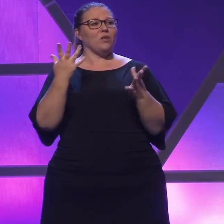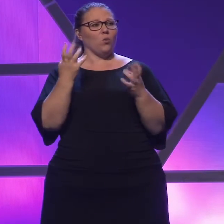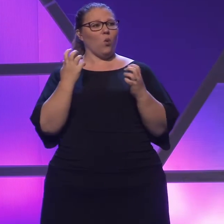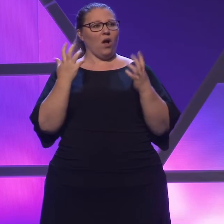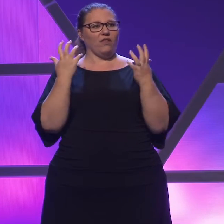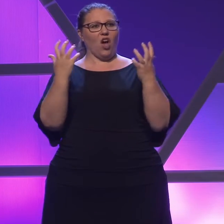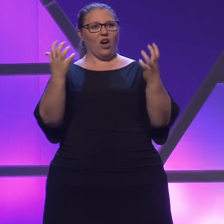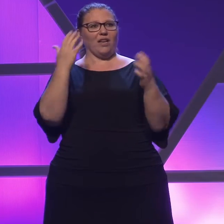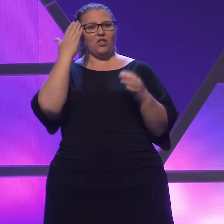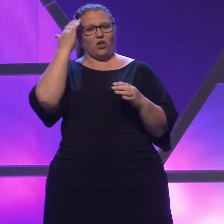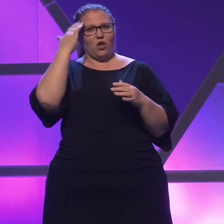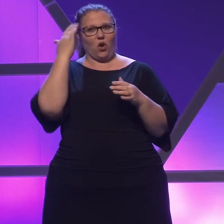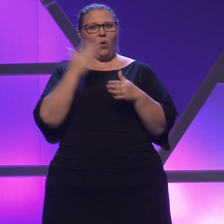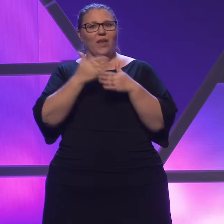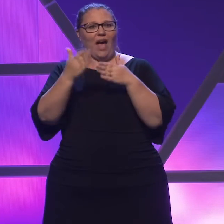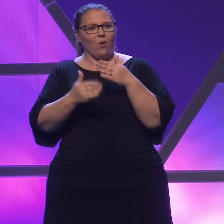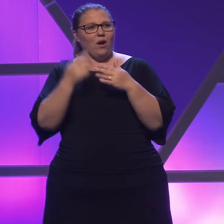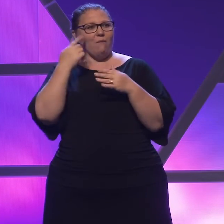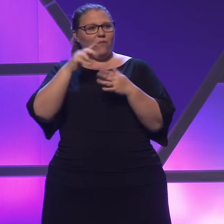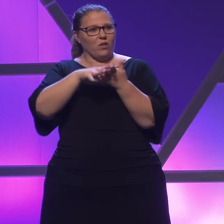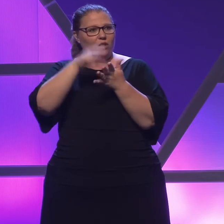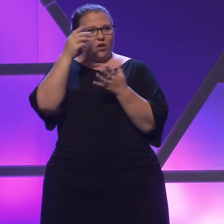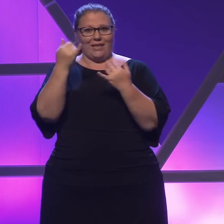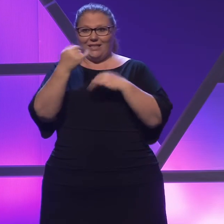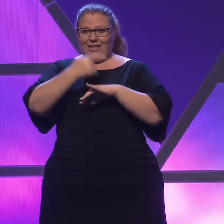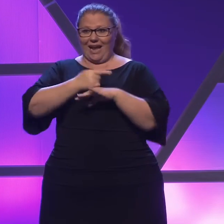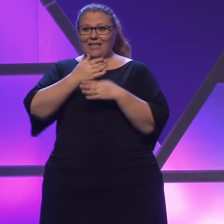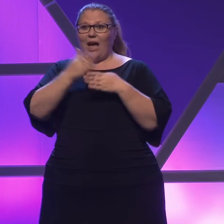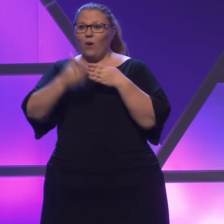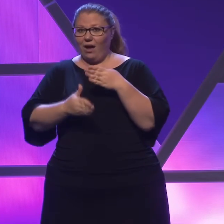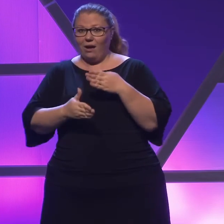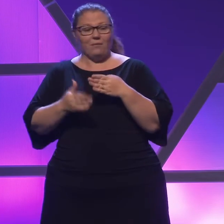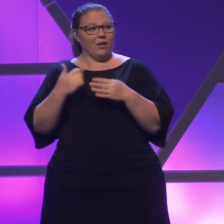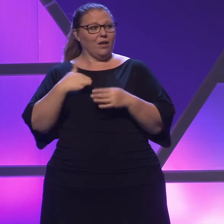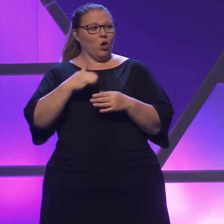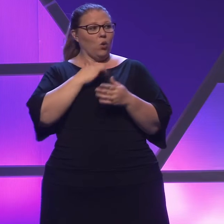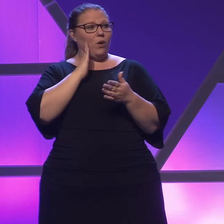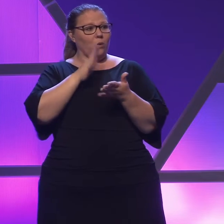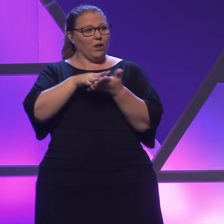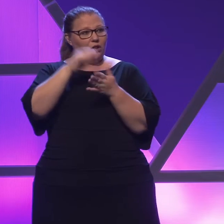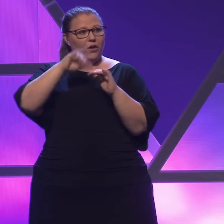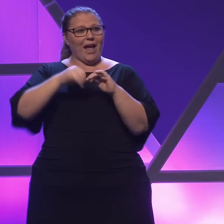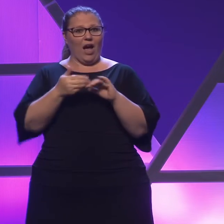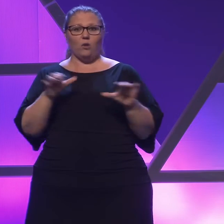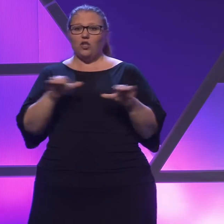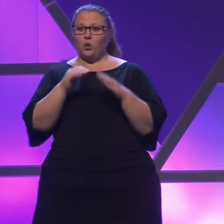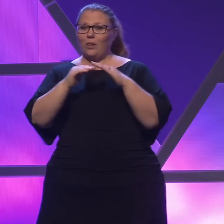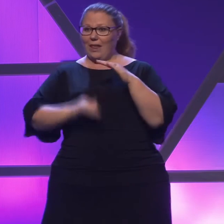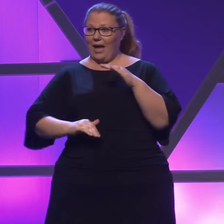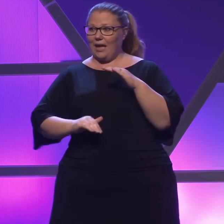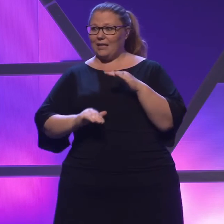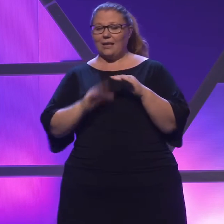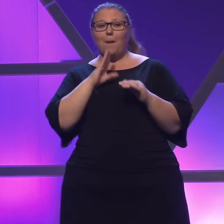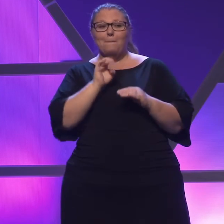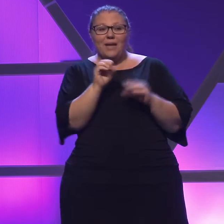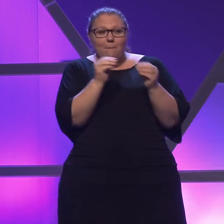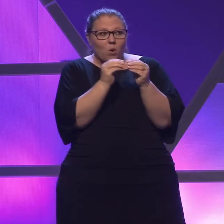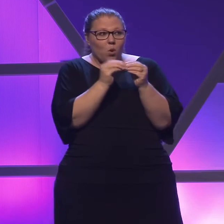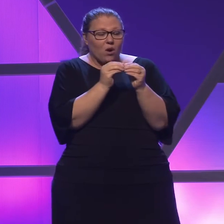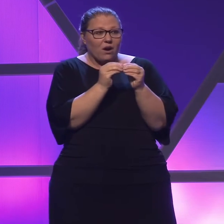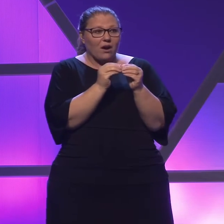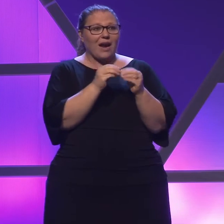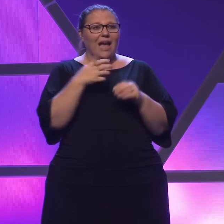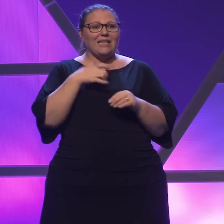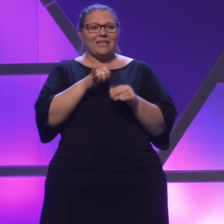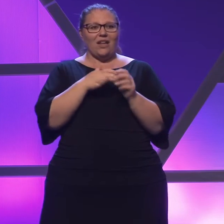know the outcomes of the learning. So today's outcome is we will learn how to do less, be more, and